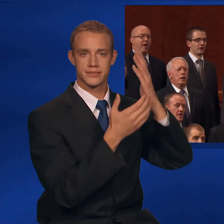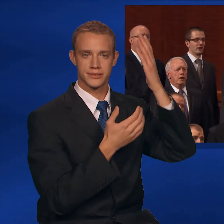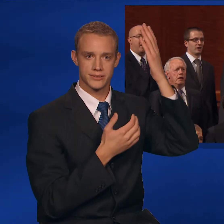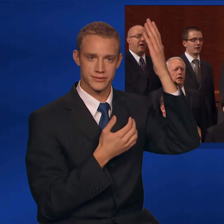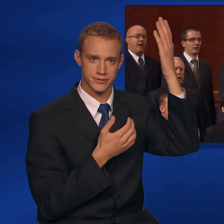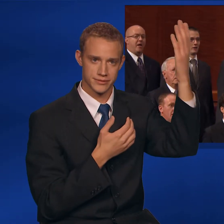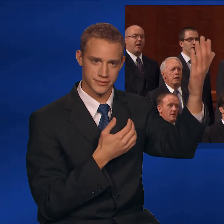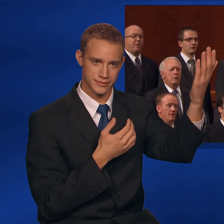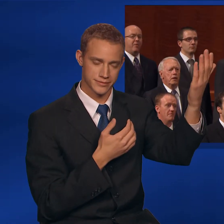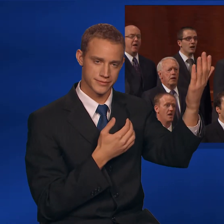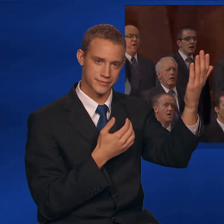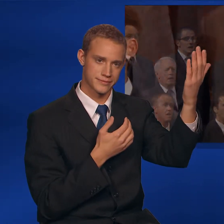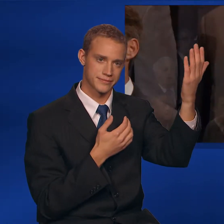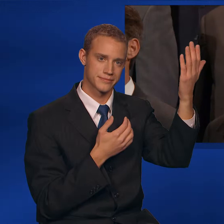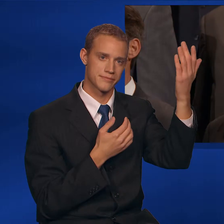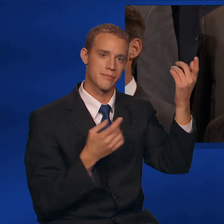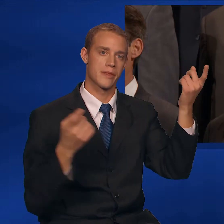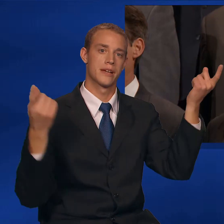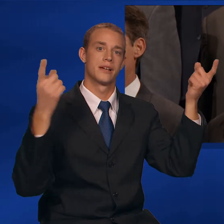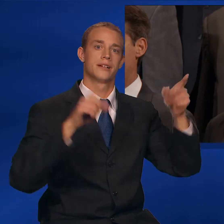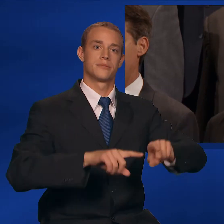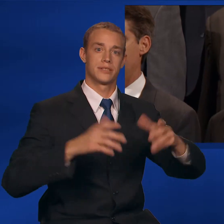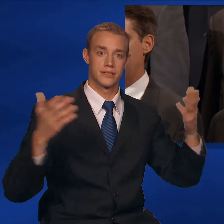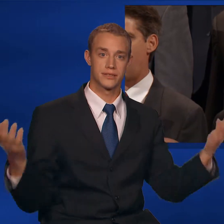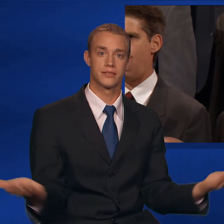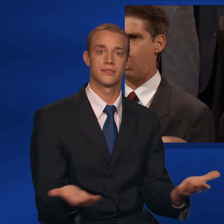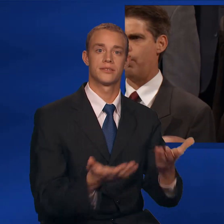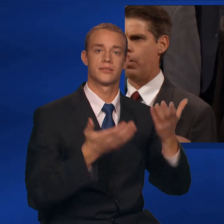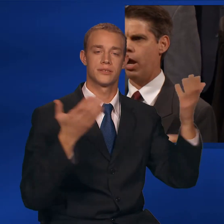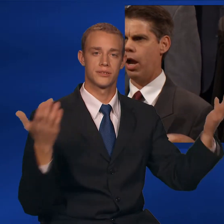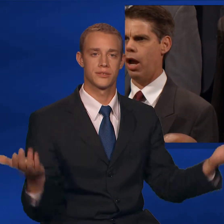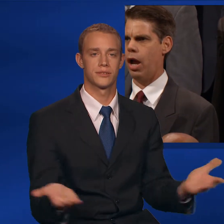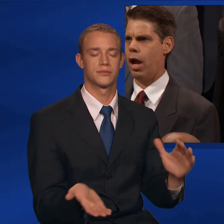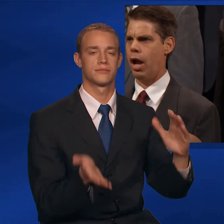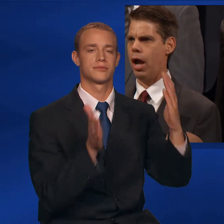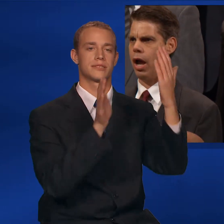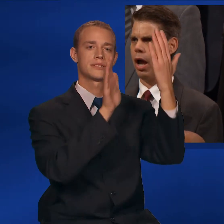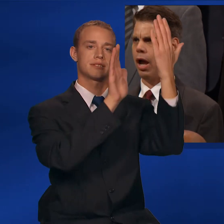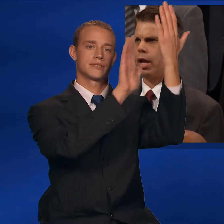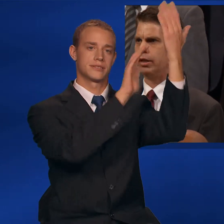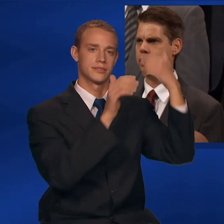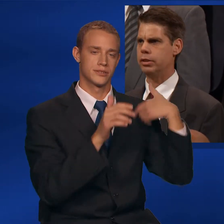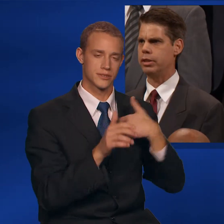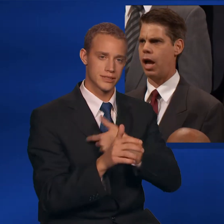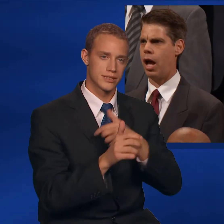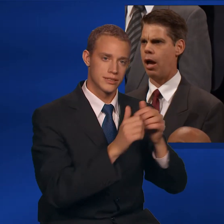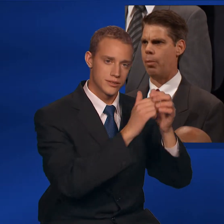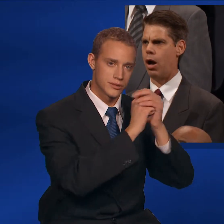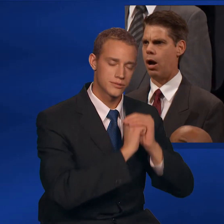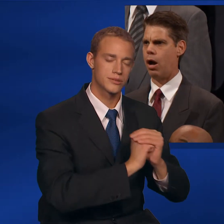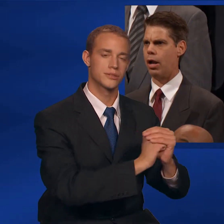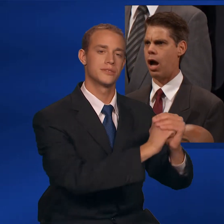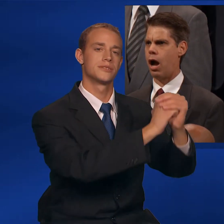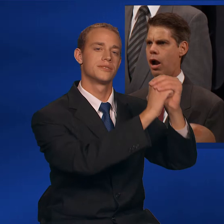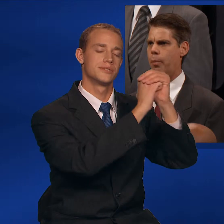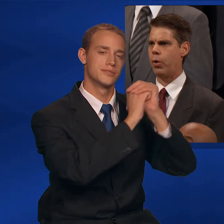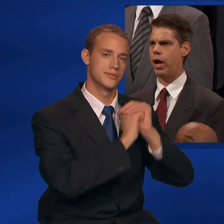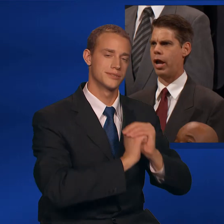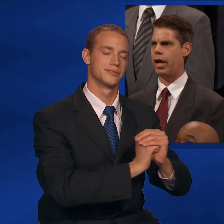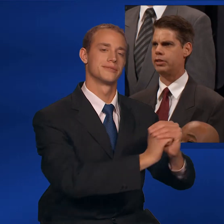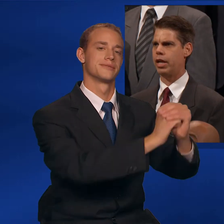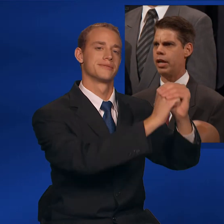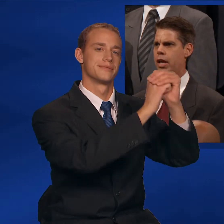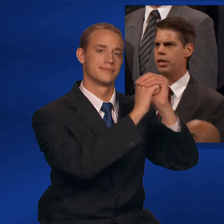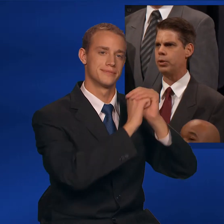Let thee all men sum all our